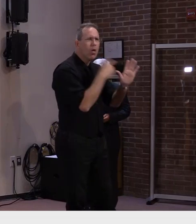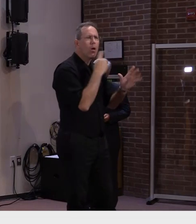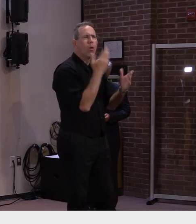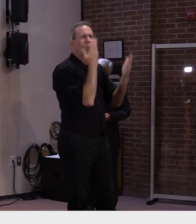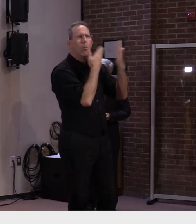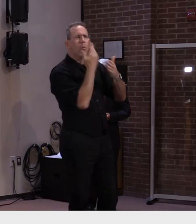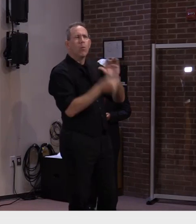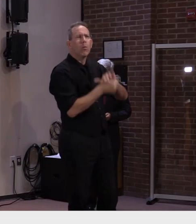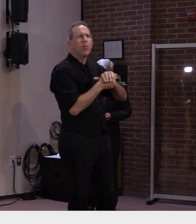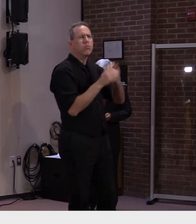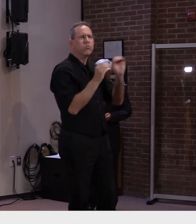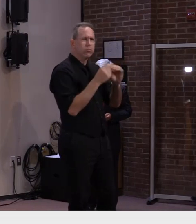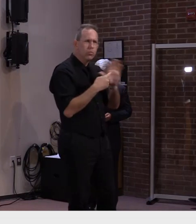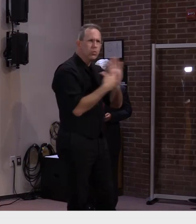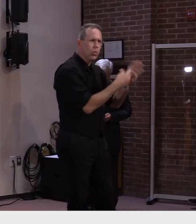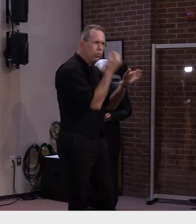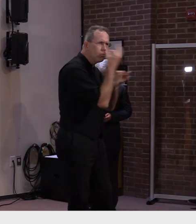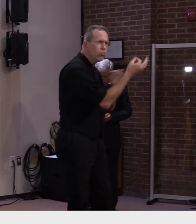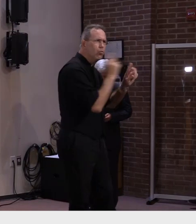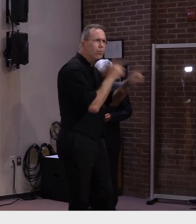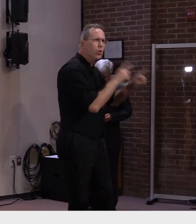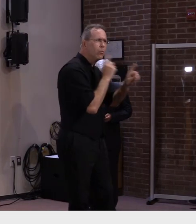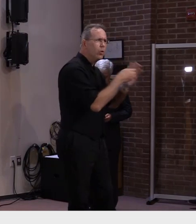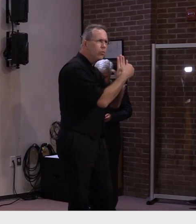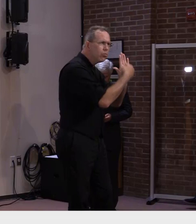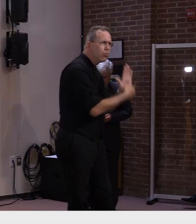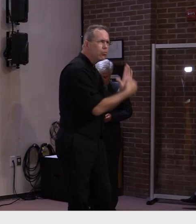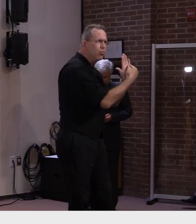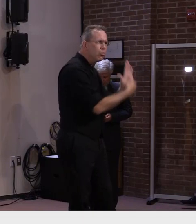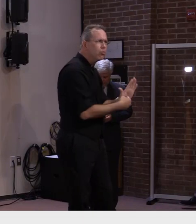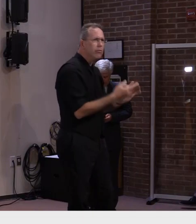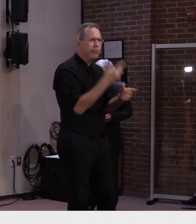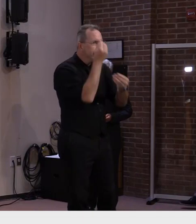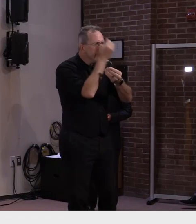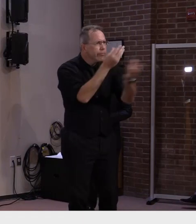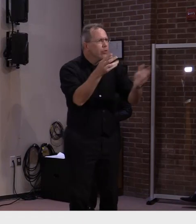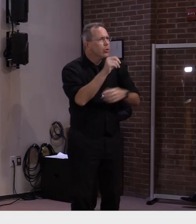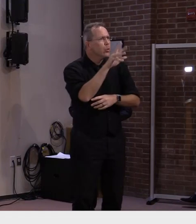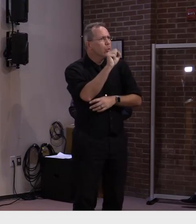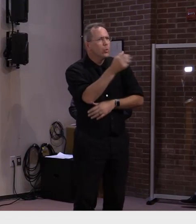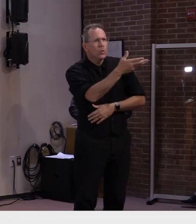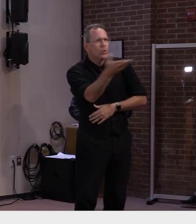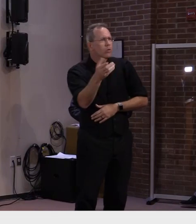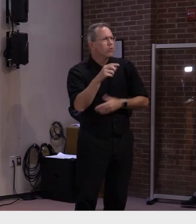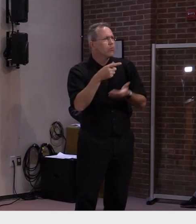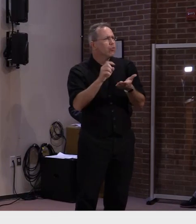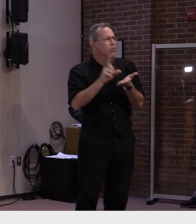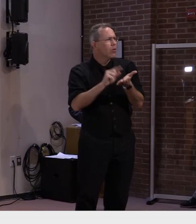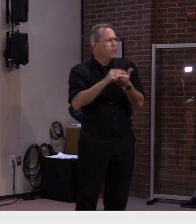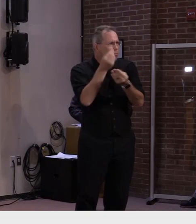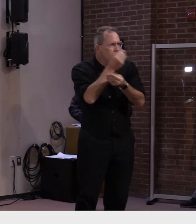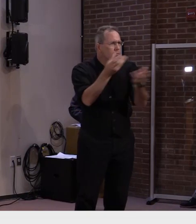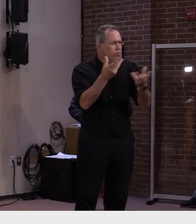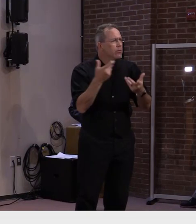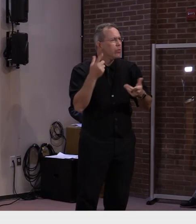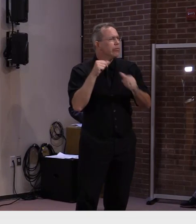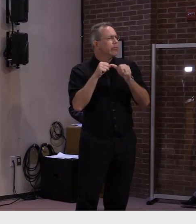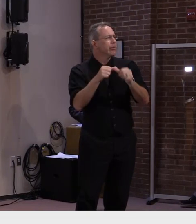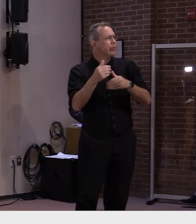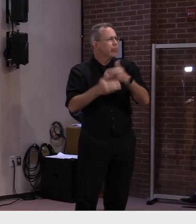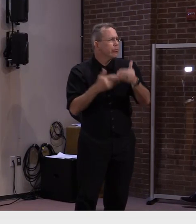he had the other day. And this report will continue to be somewhat of a living document.